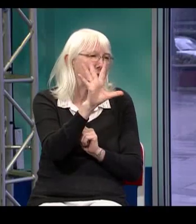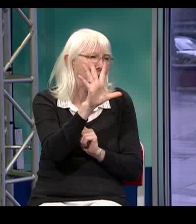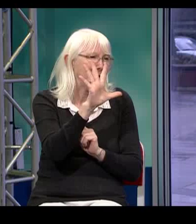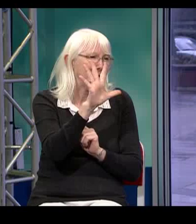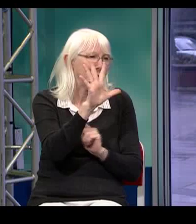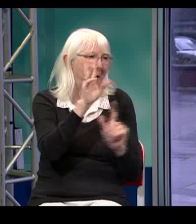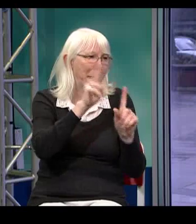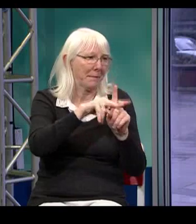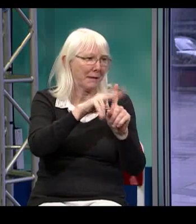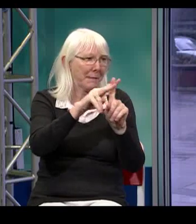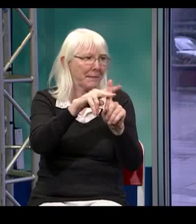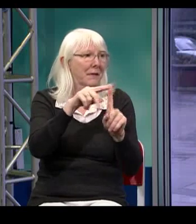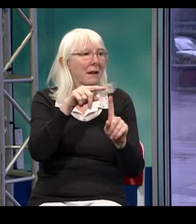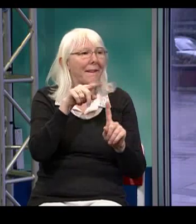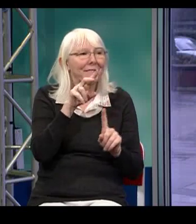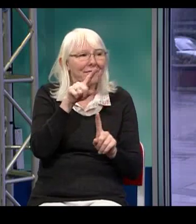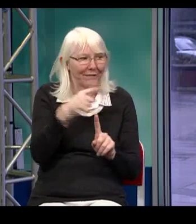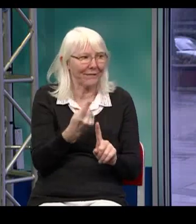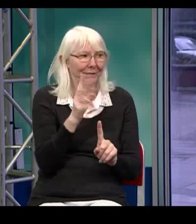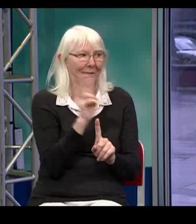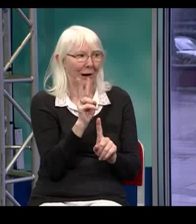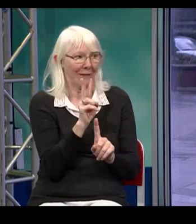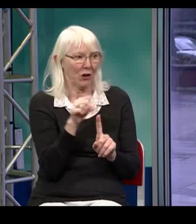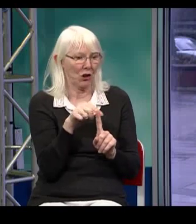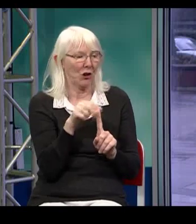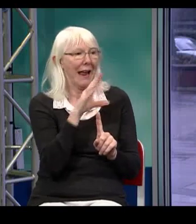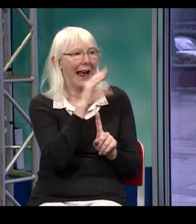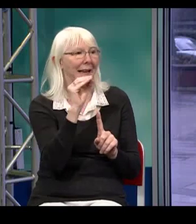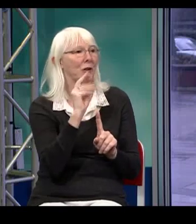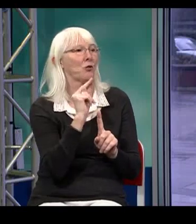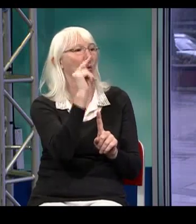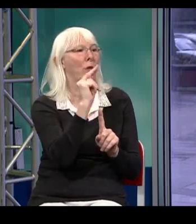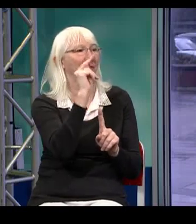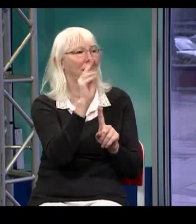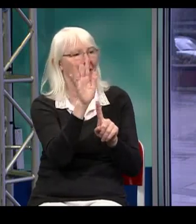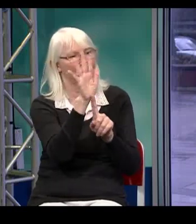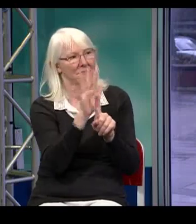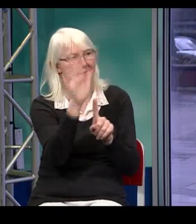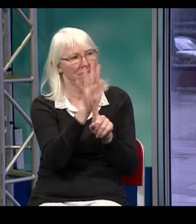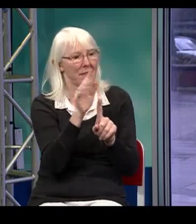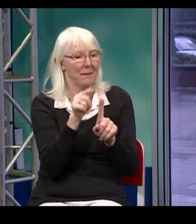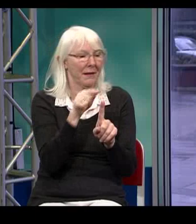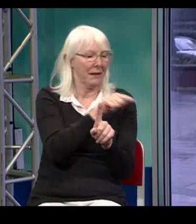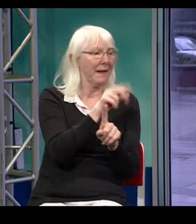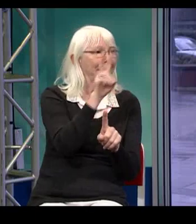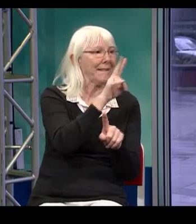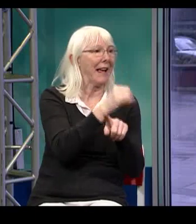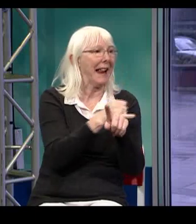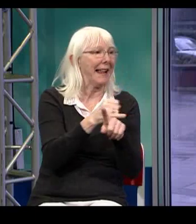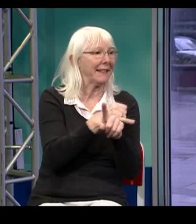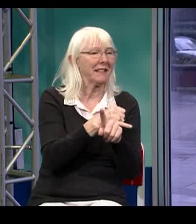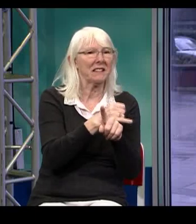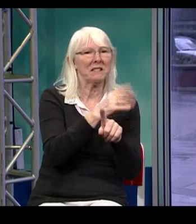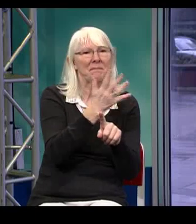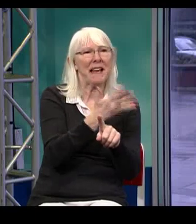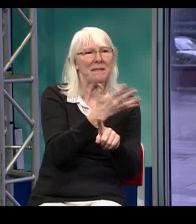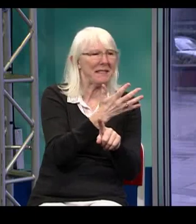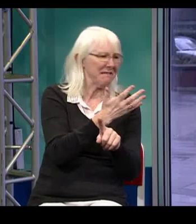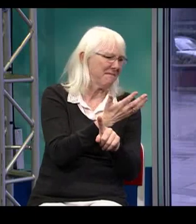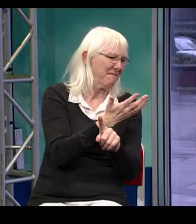295 appointments per month just in the Lower Mainland and in the northern regions. But on